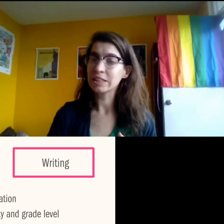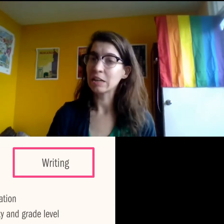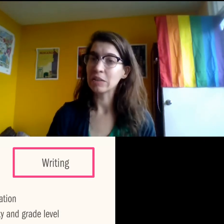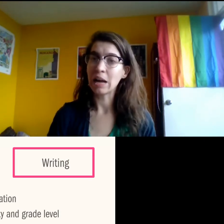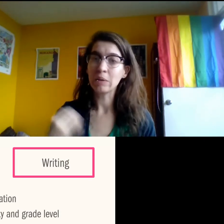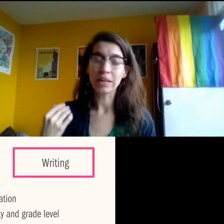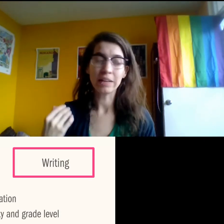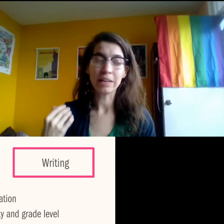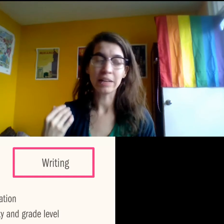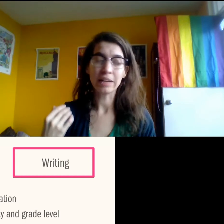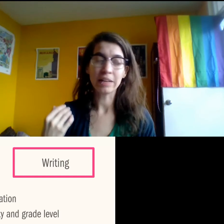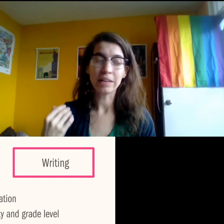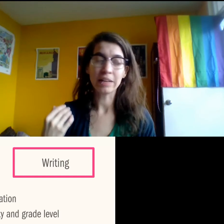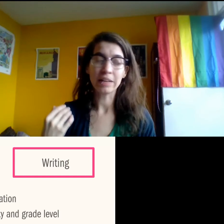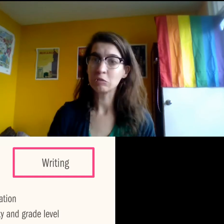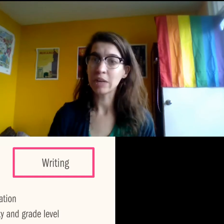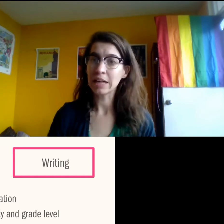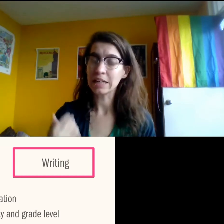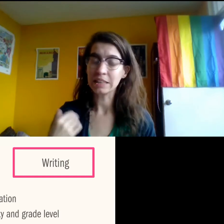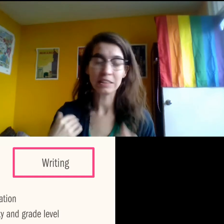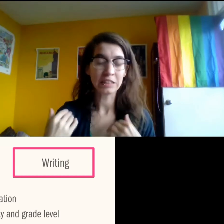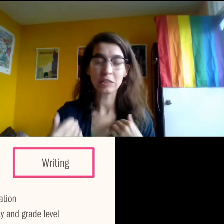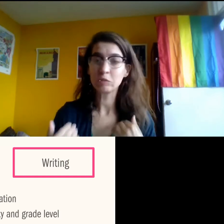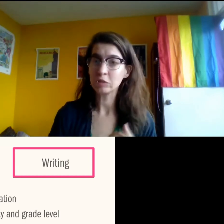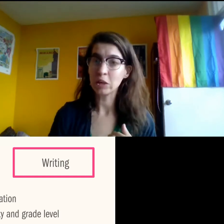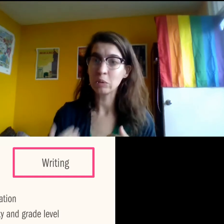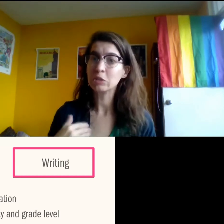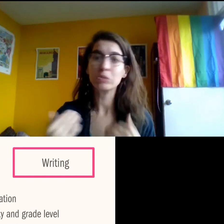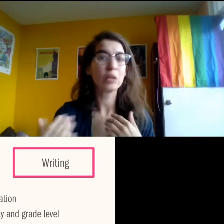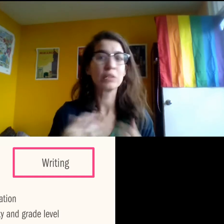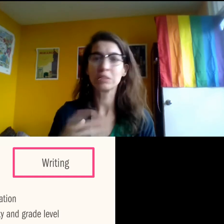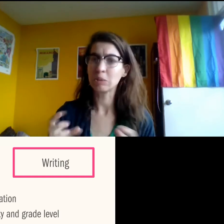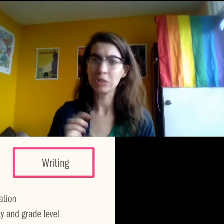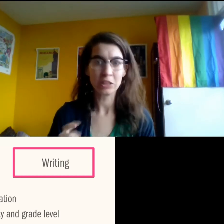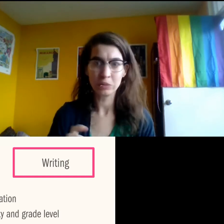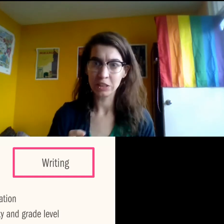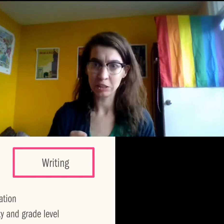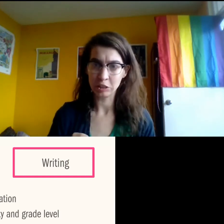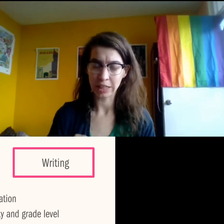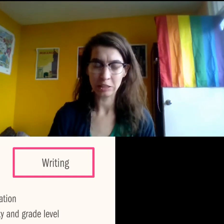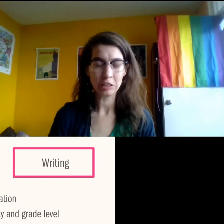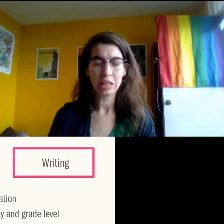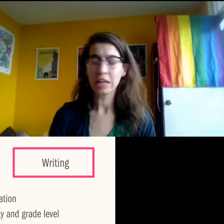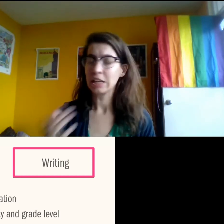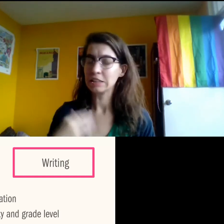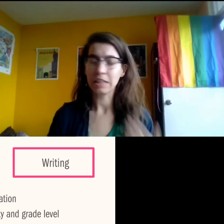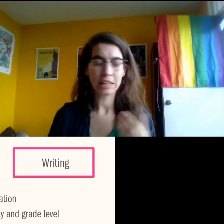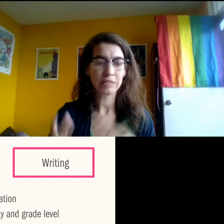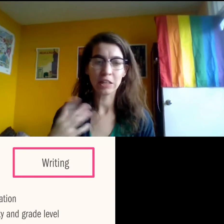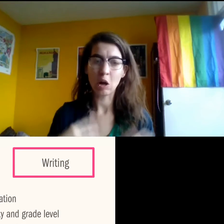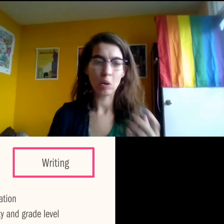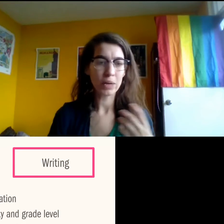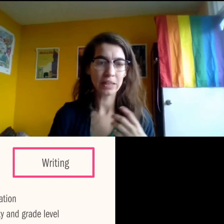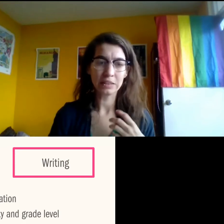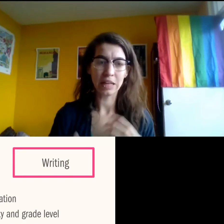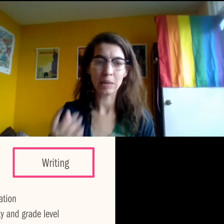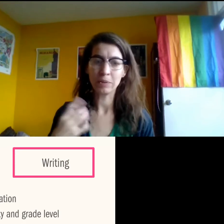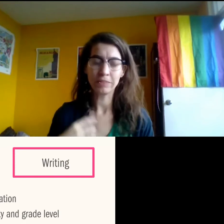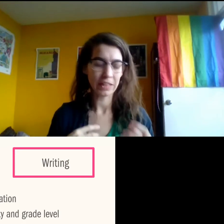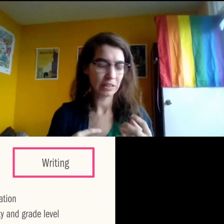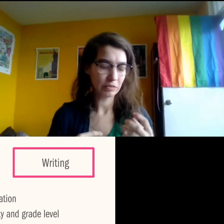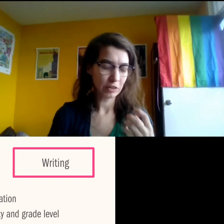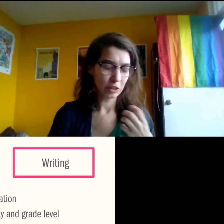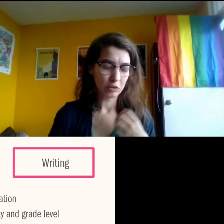Read it out loud. If sound right and it doesn't flow, you know, there's something you need to change. It's kind of like always,